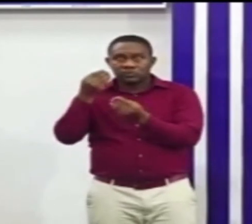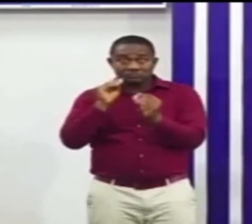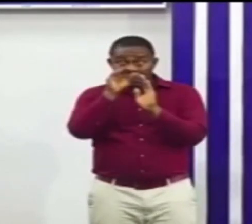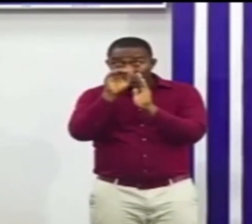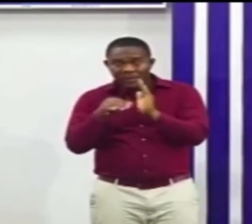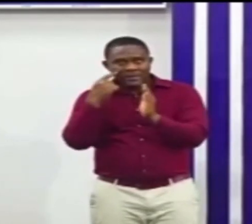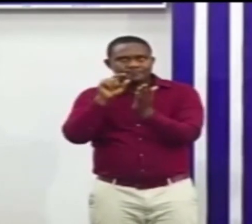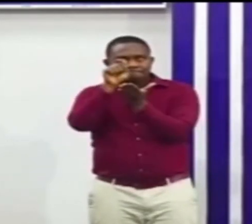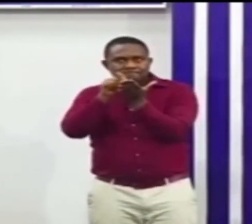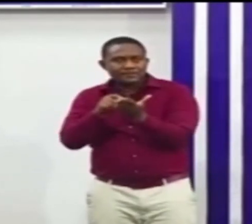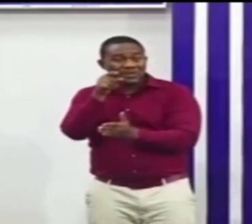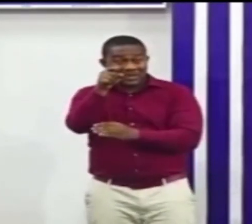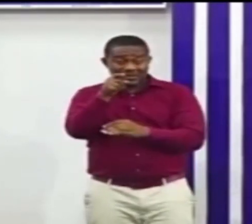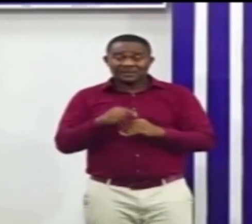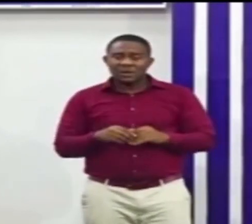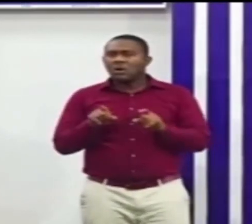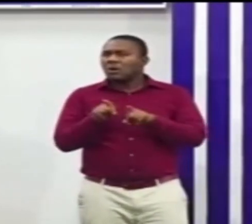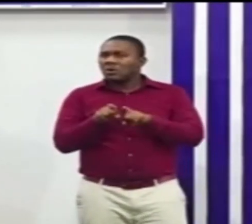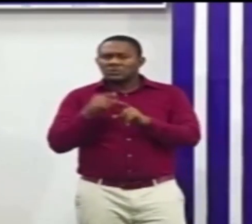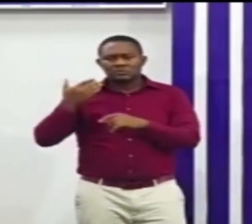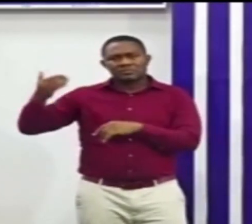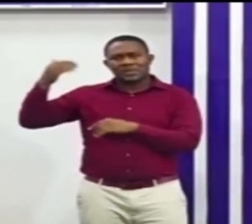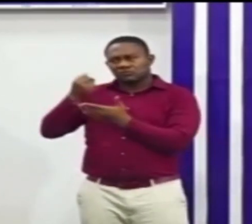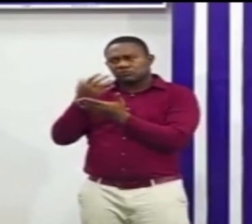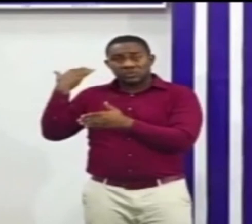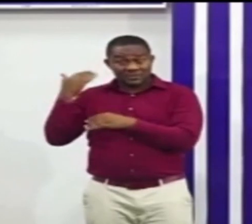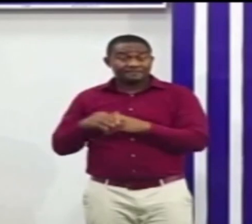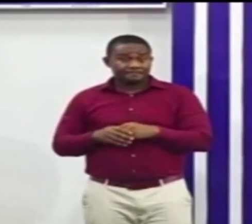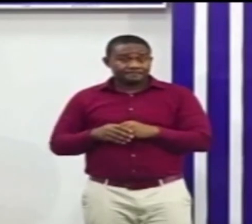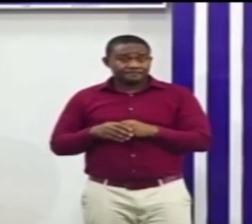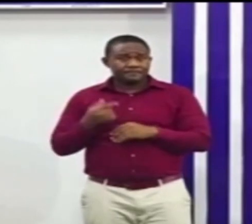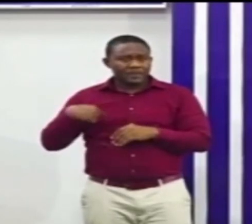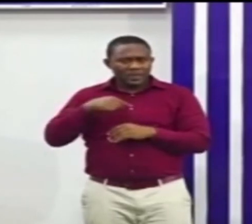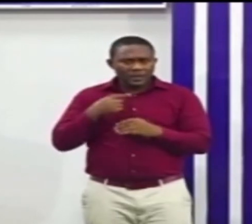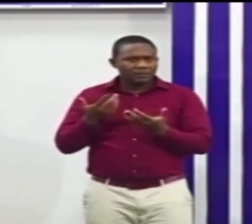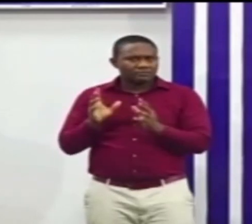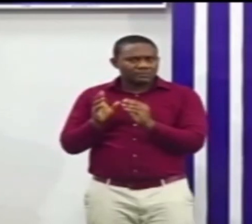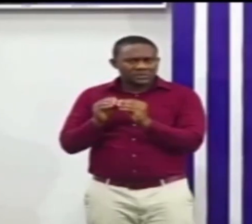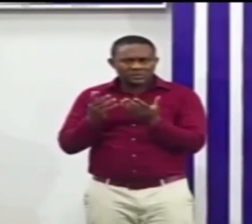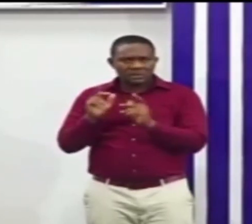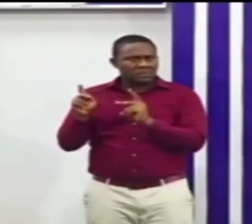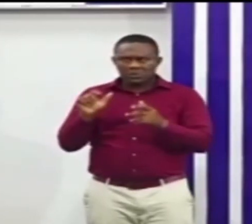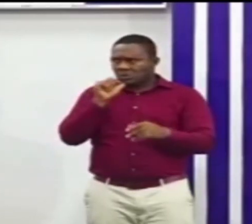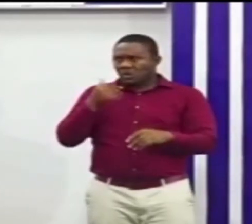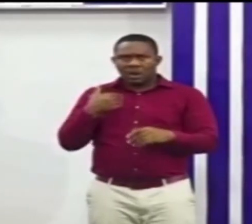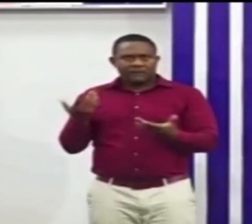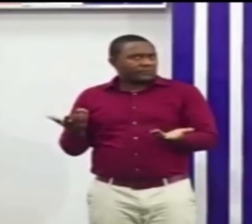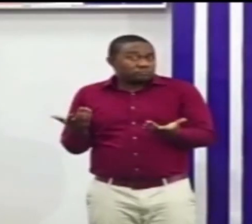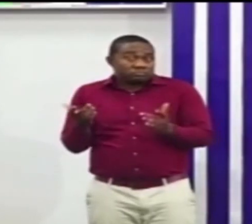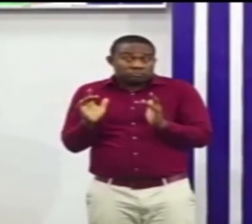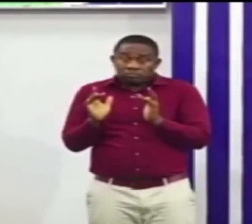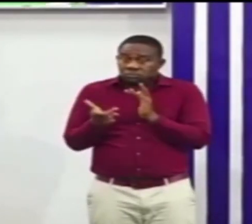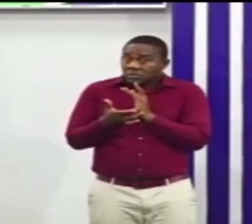also considering and with engagements that we've had in the past weeks to align very closely with those who might not have access to technology